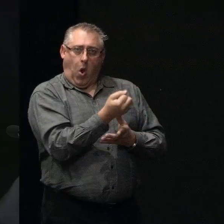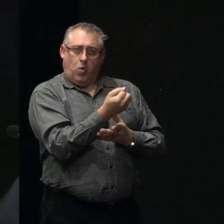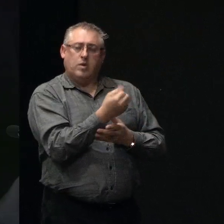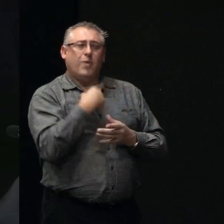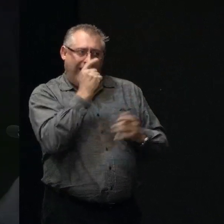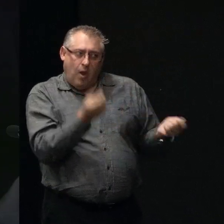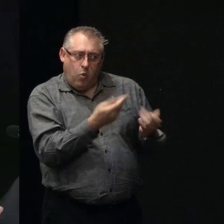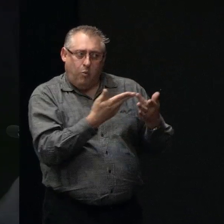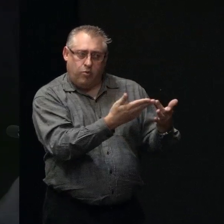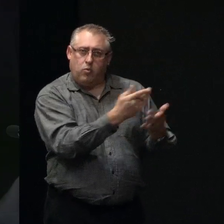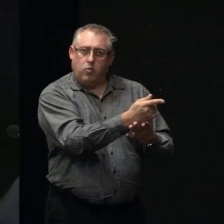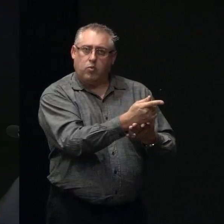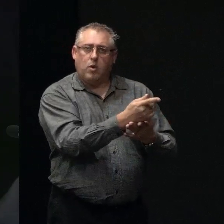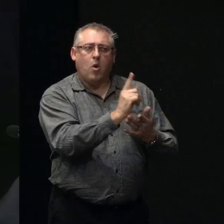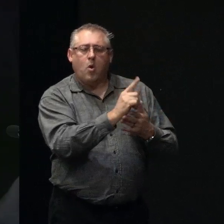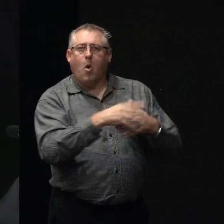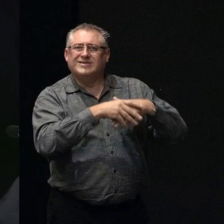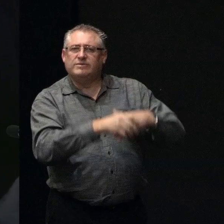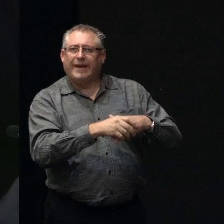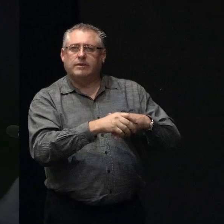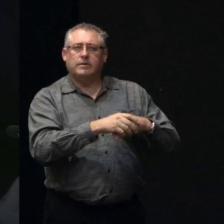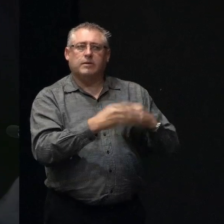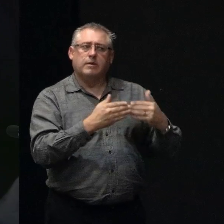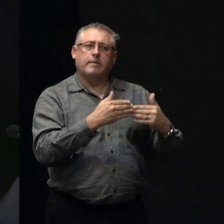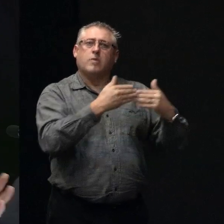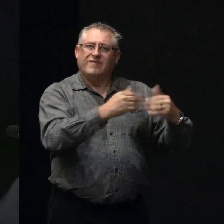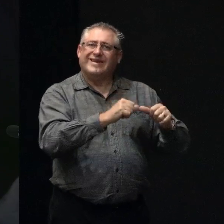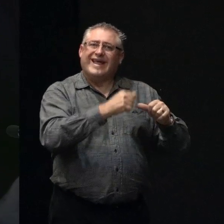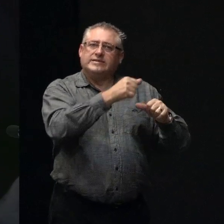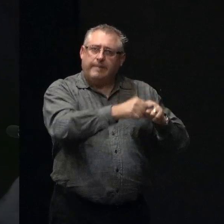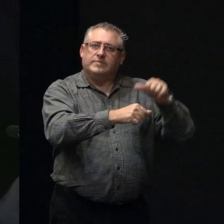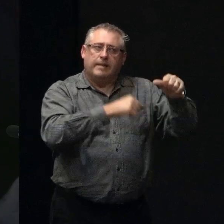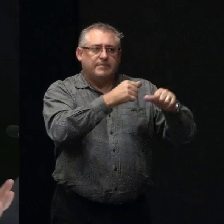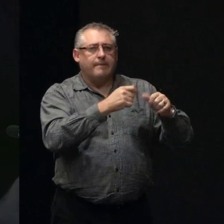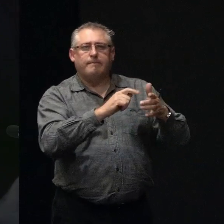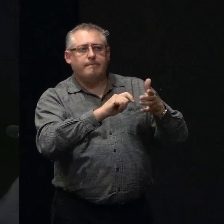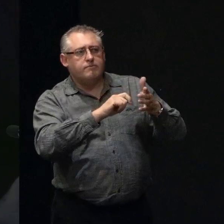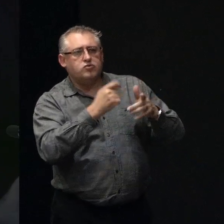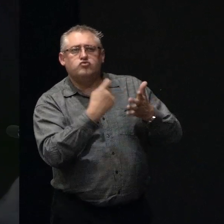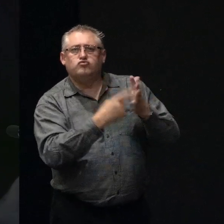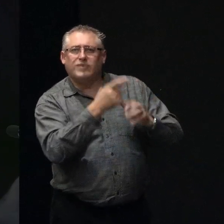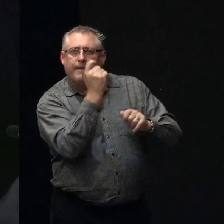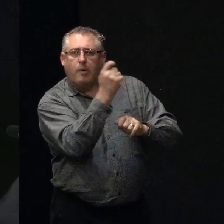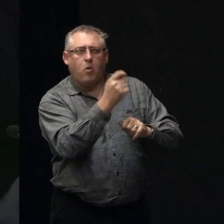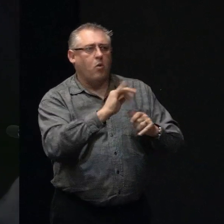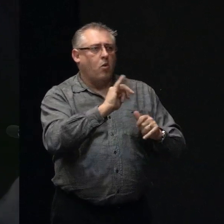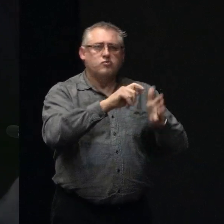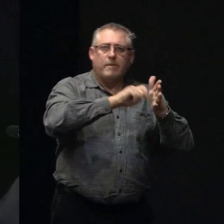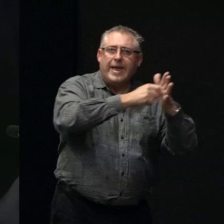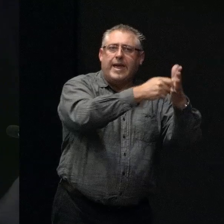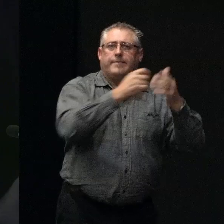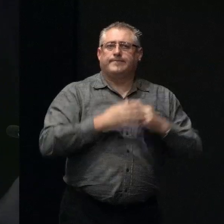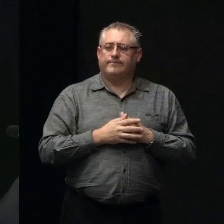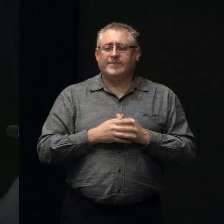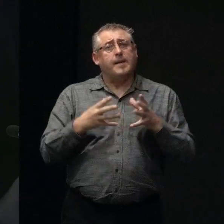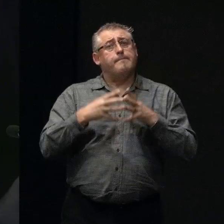you in terms of what the settlement is and move you into that next step if it's a rebuild, repair, whatever option you guys are looking at. I